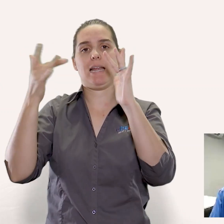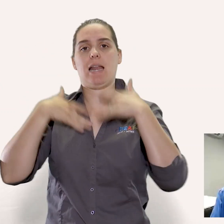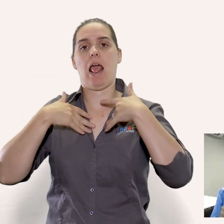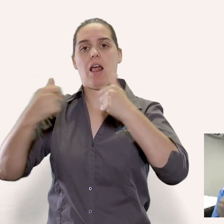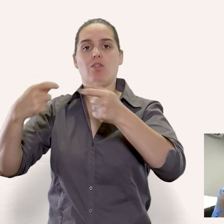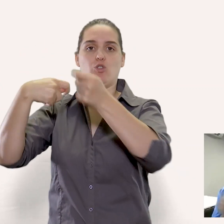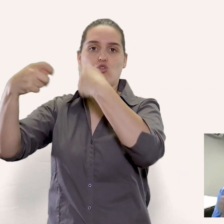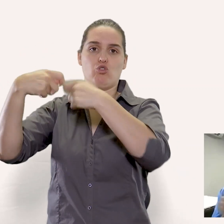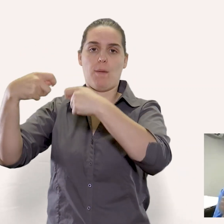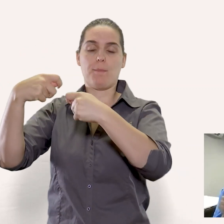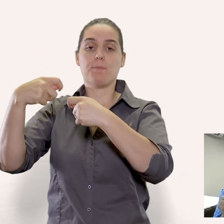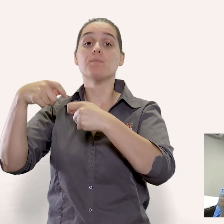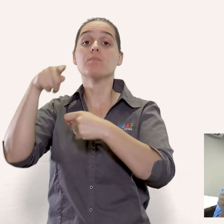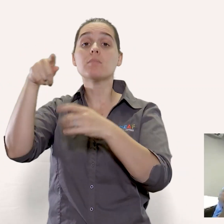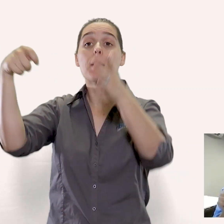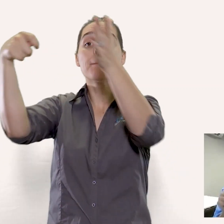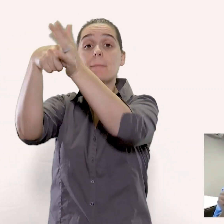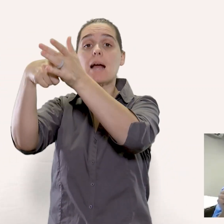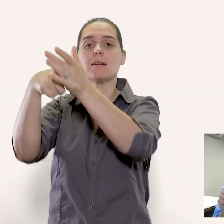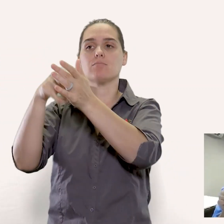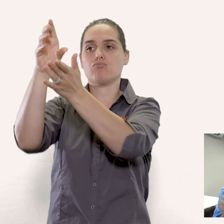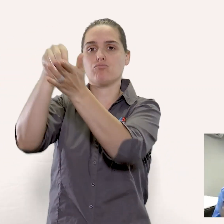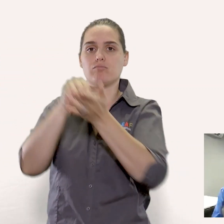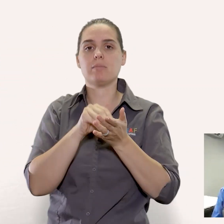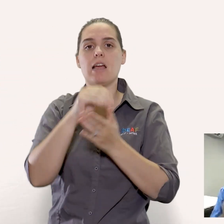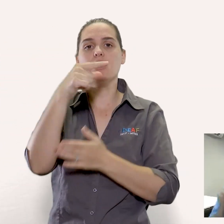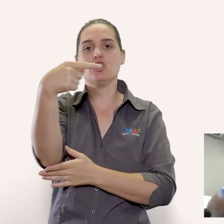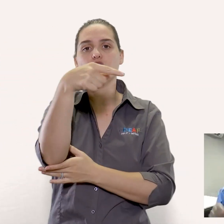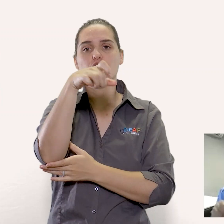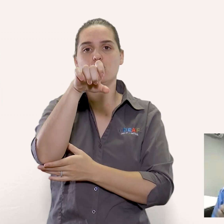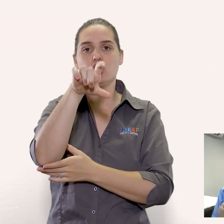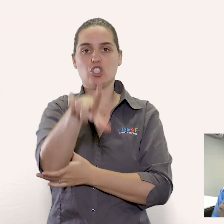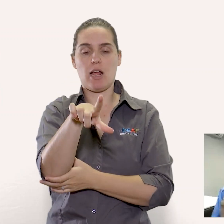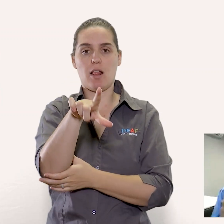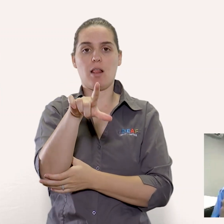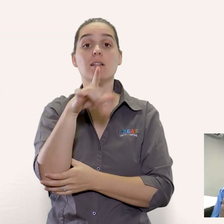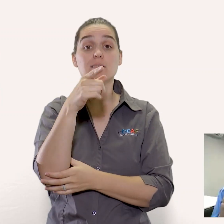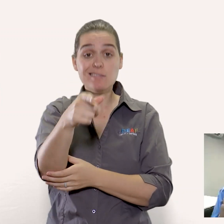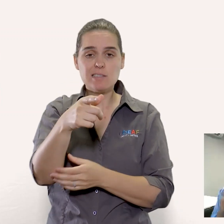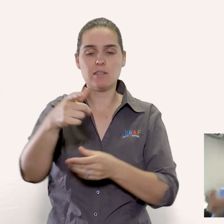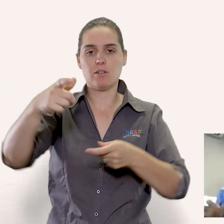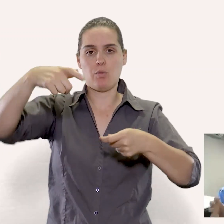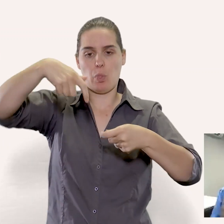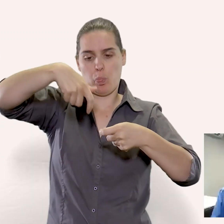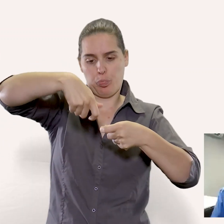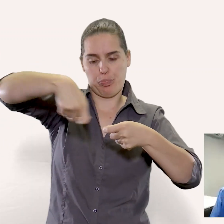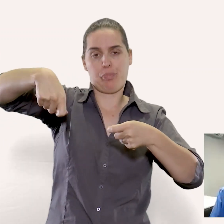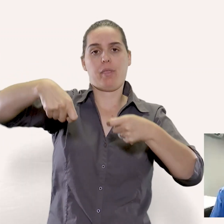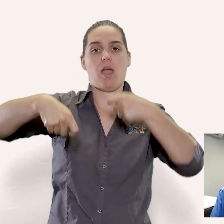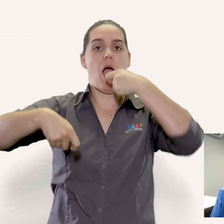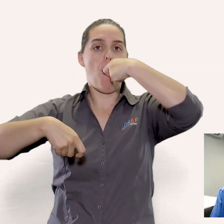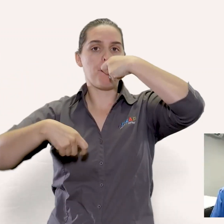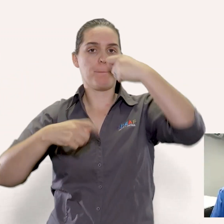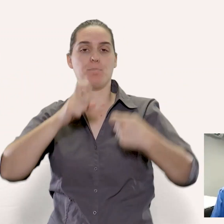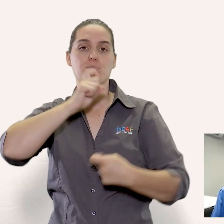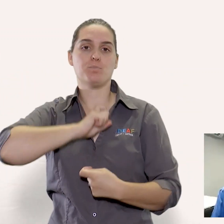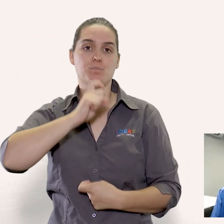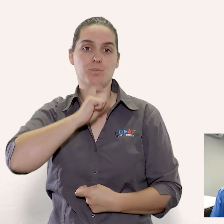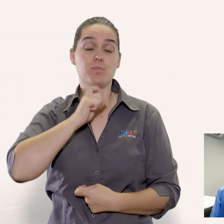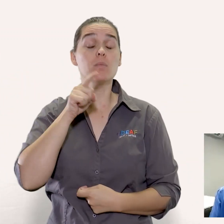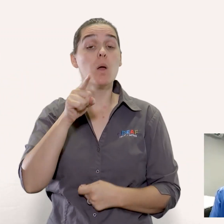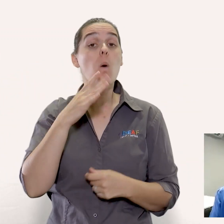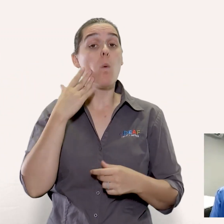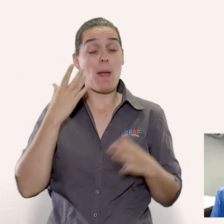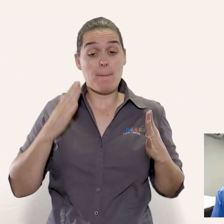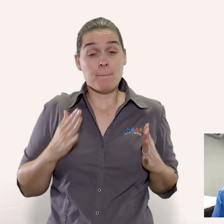it comes in a gel form it's vitamin c that's been micro encapsulated in in lecithin and i've used